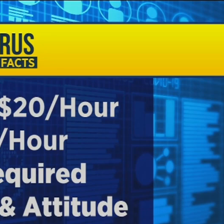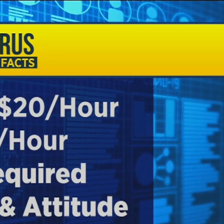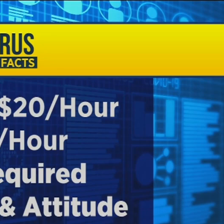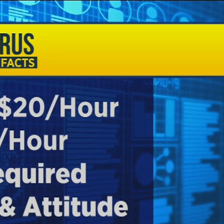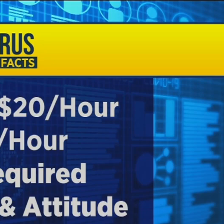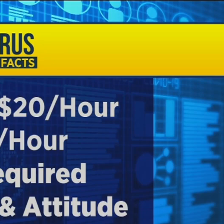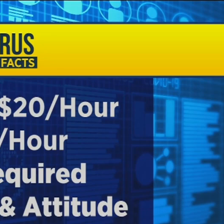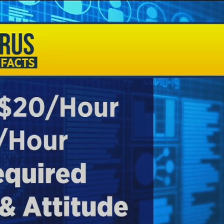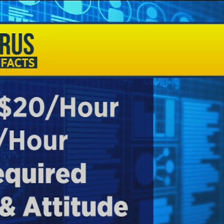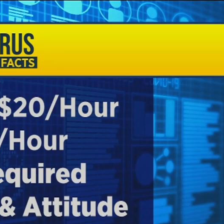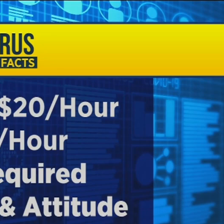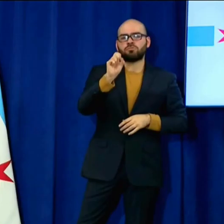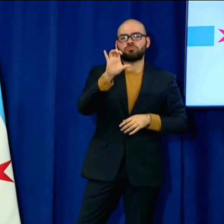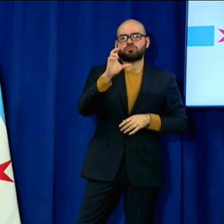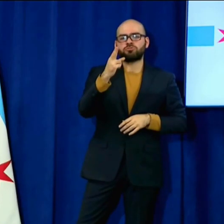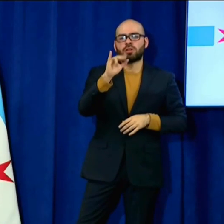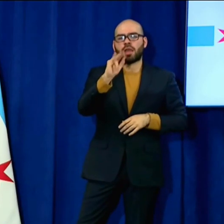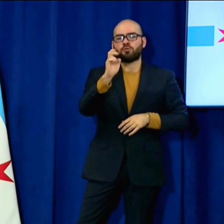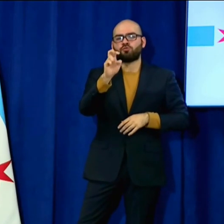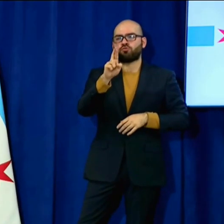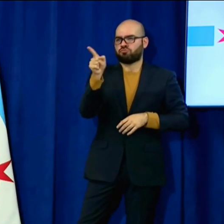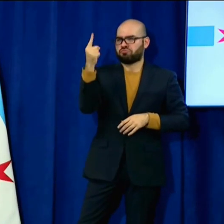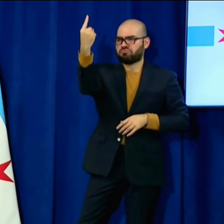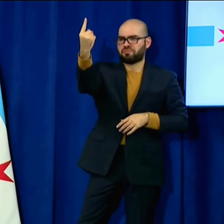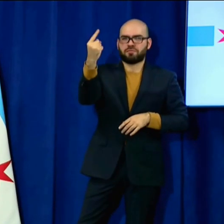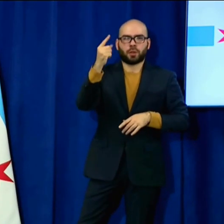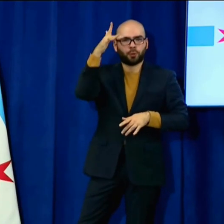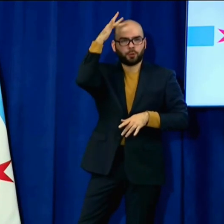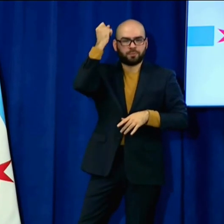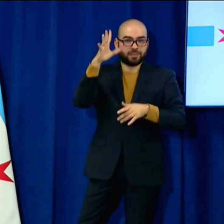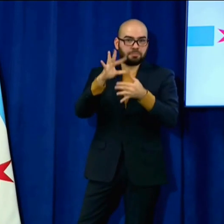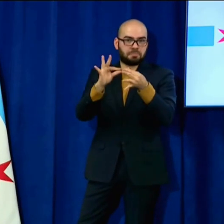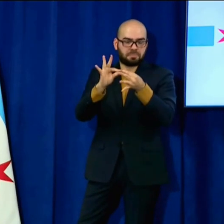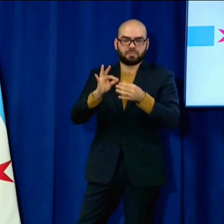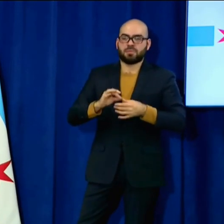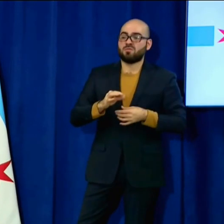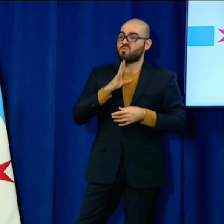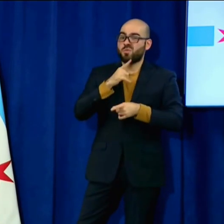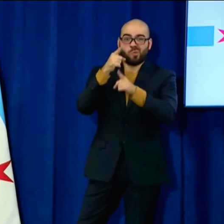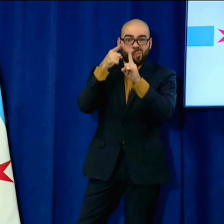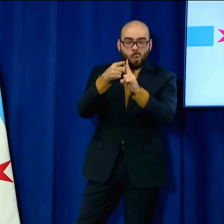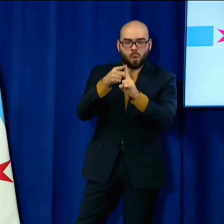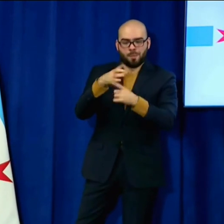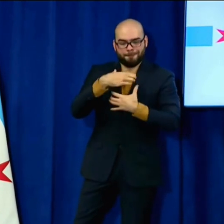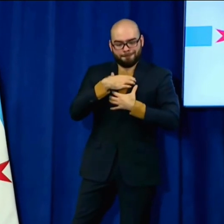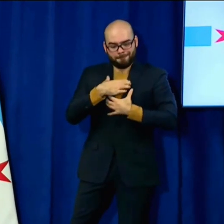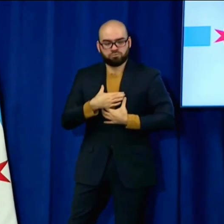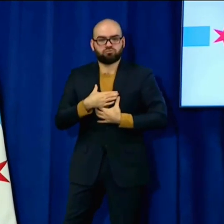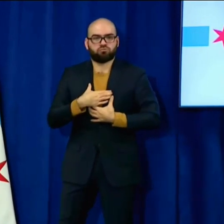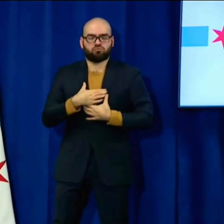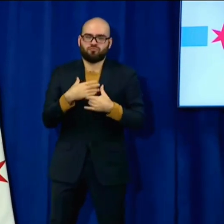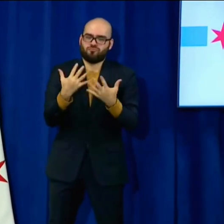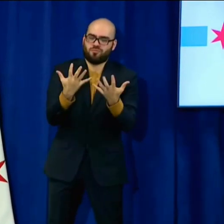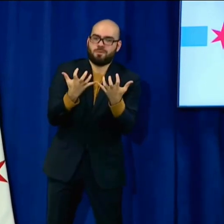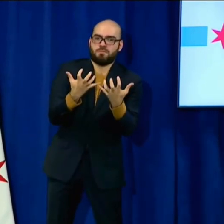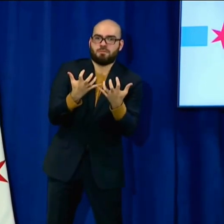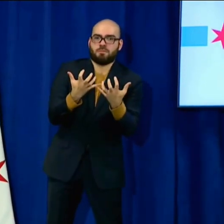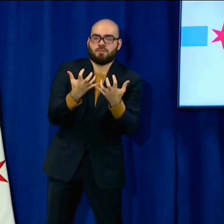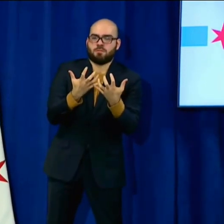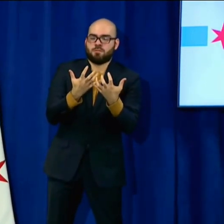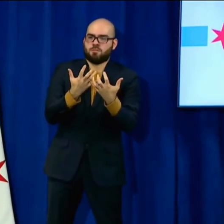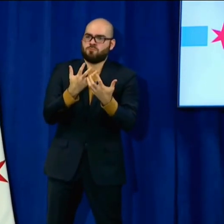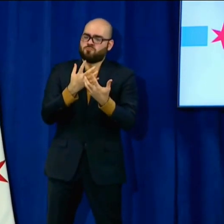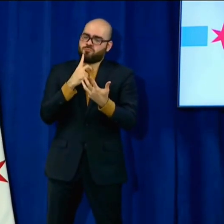the attitude as well. Really what you have to have is a passion. And you have to be emphatic.